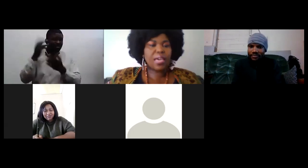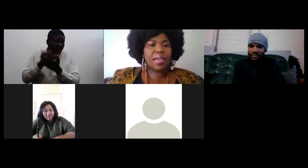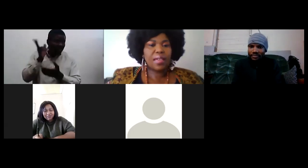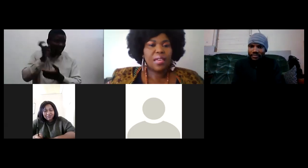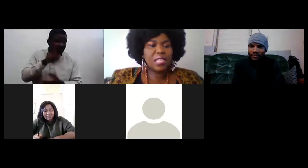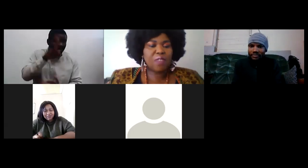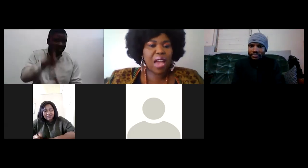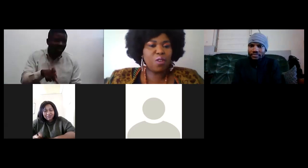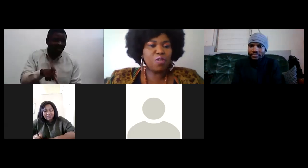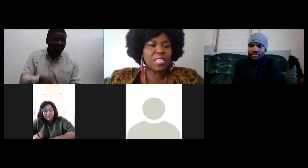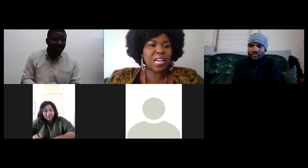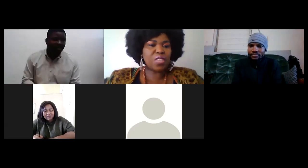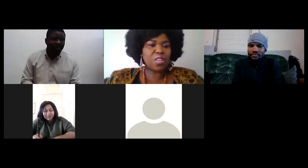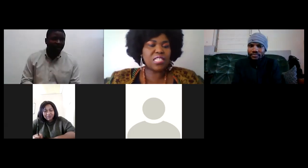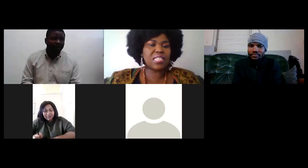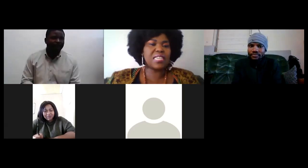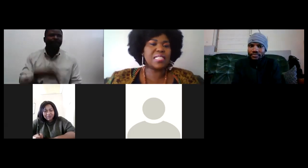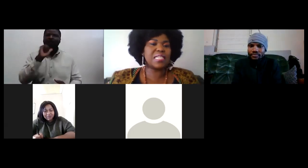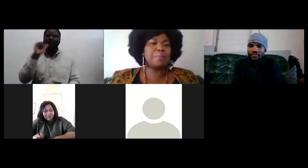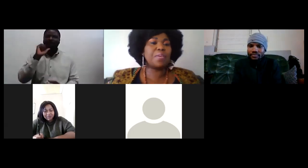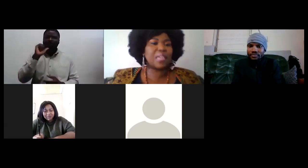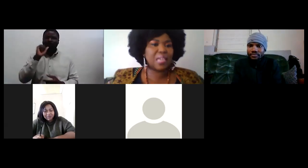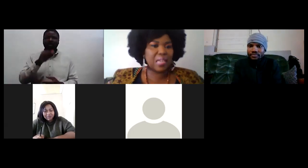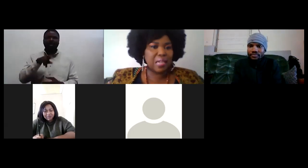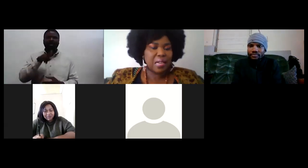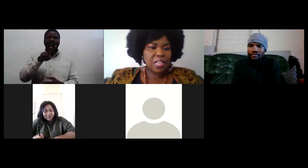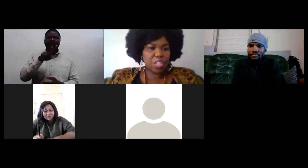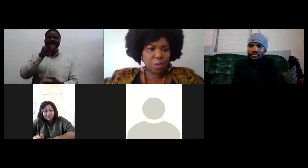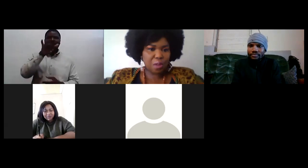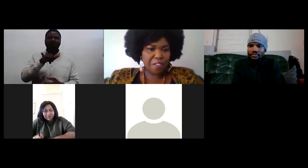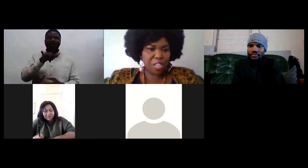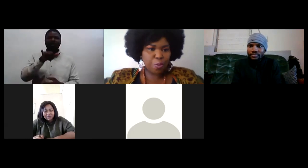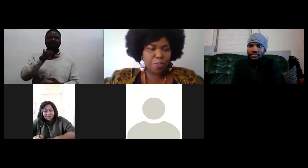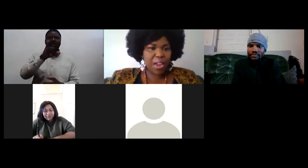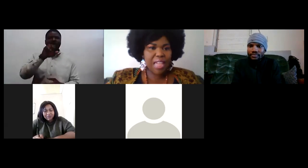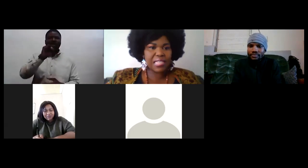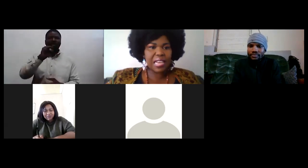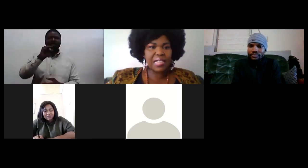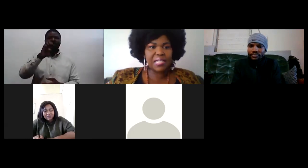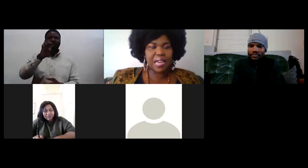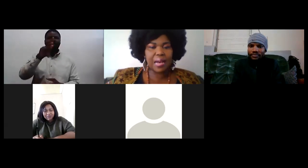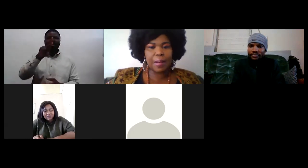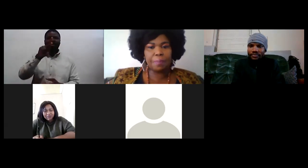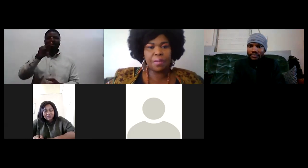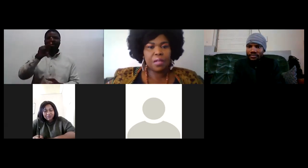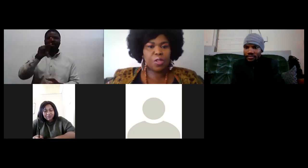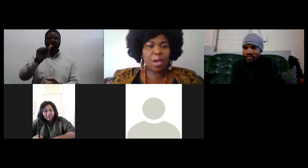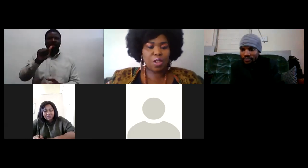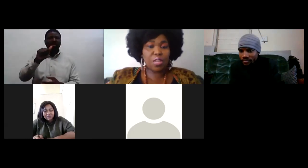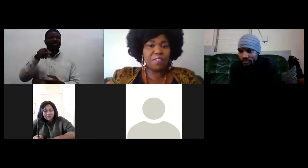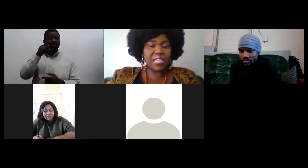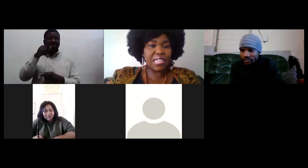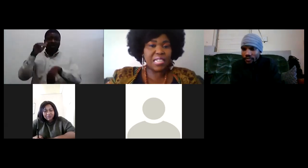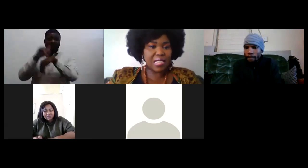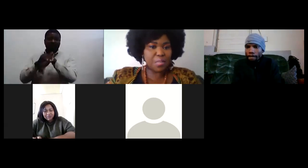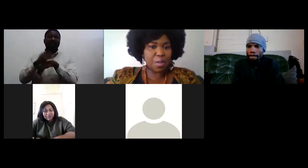okay it's fine if we say that sonji she is in pe she's one of my facebook friends and uh so i